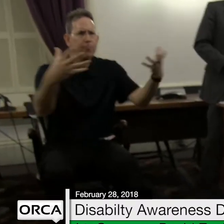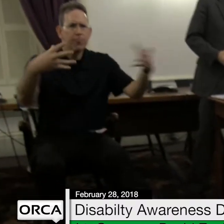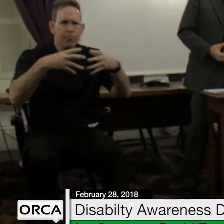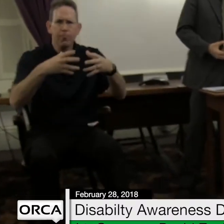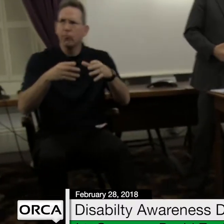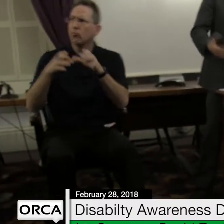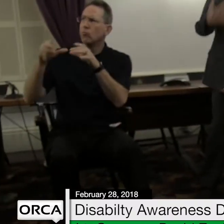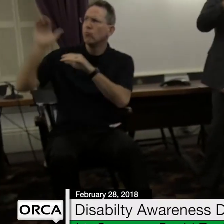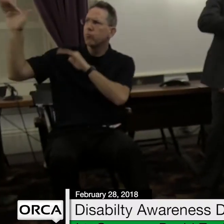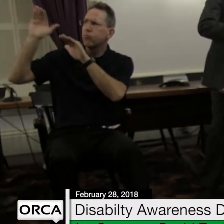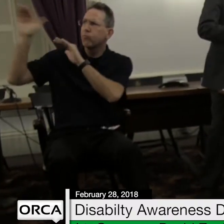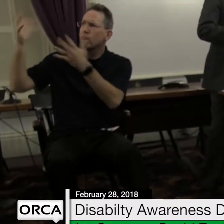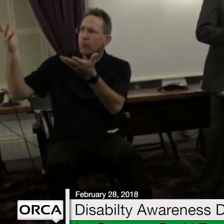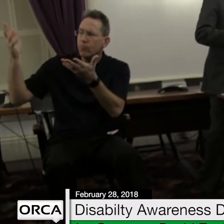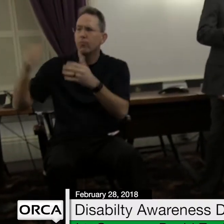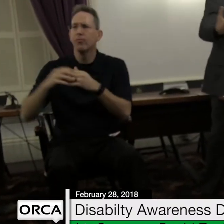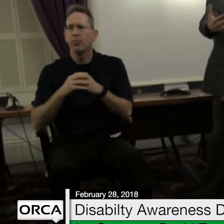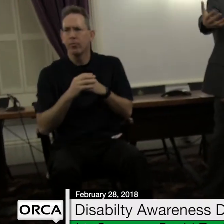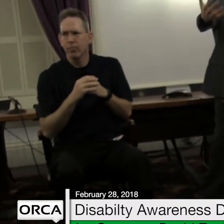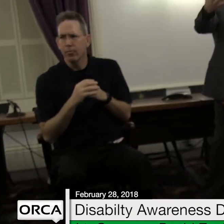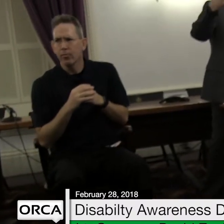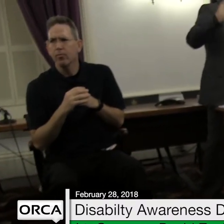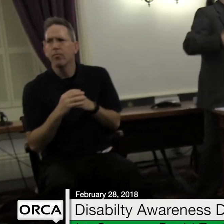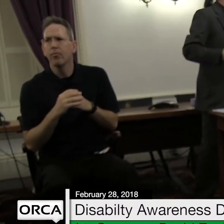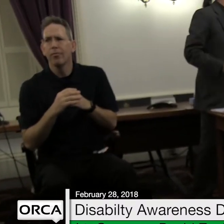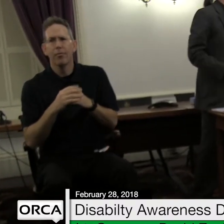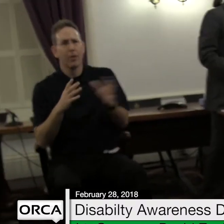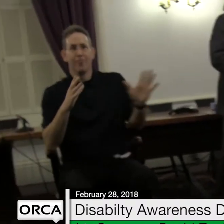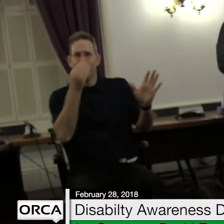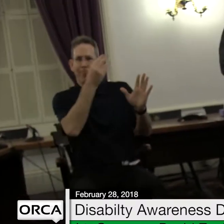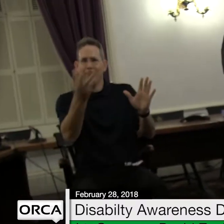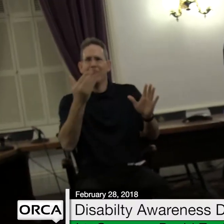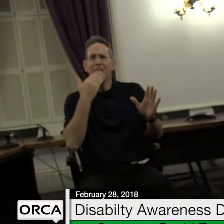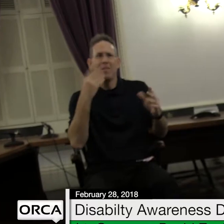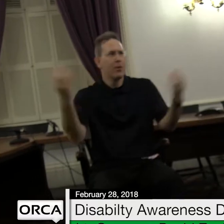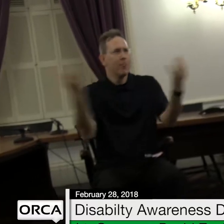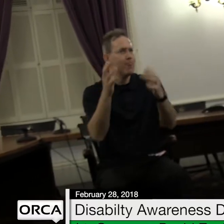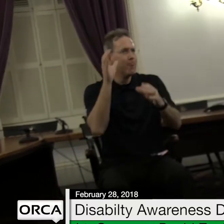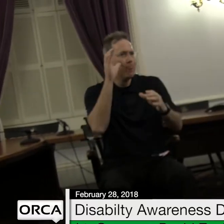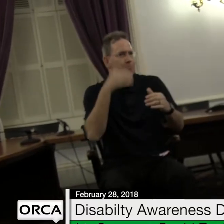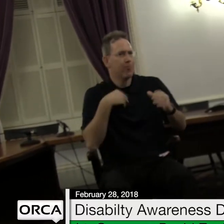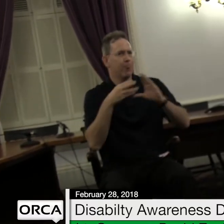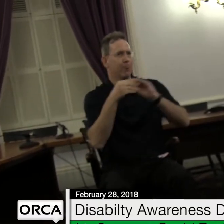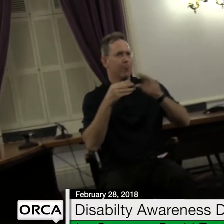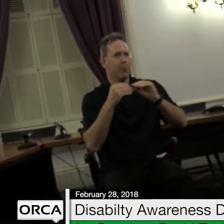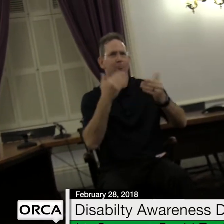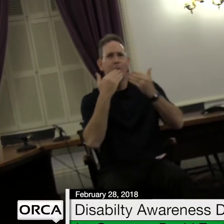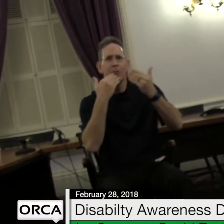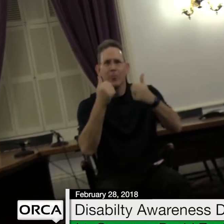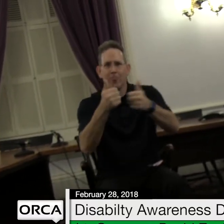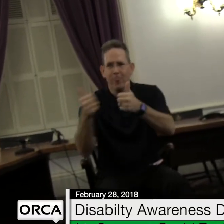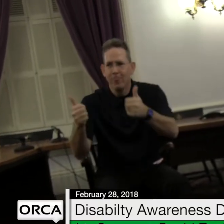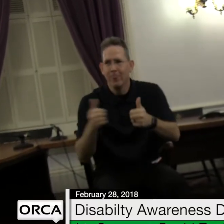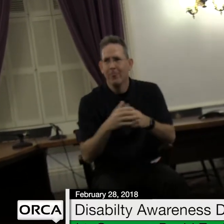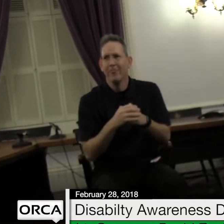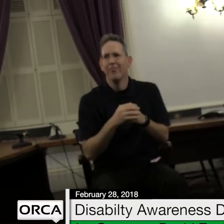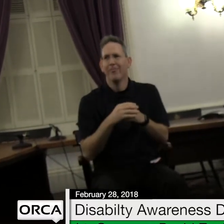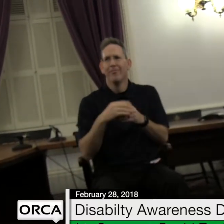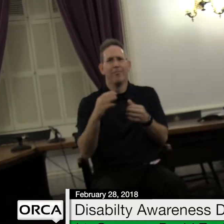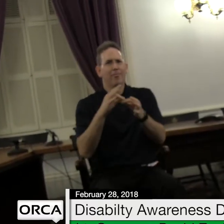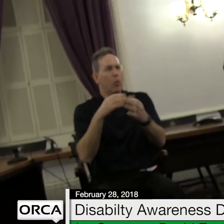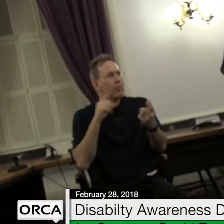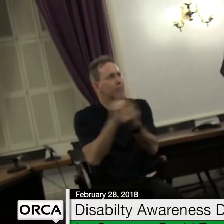And so I thank you for coming in today to bring your voice from outside and around the state into the building to meet with your